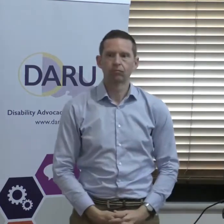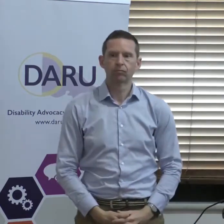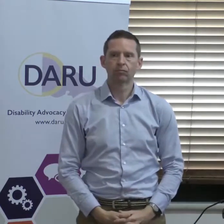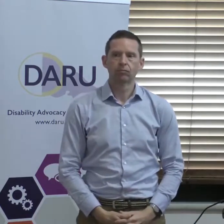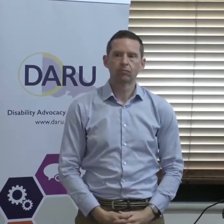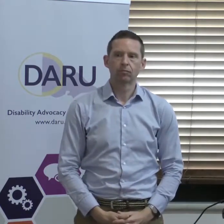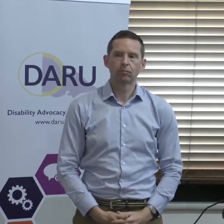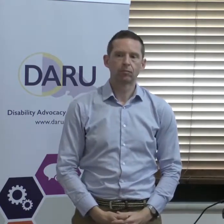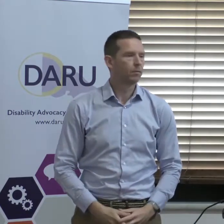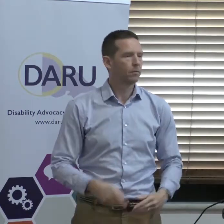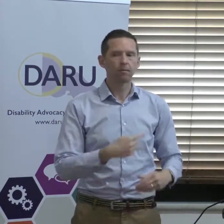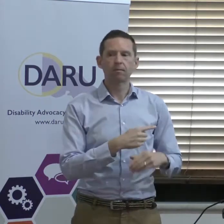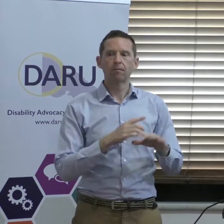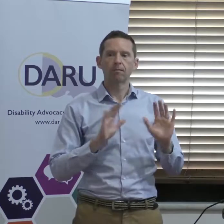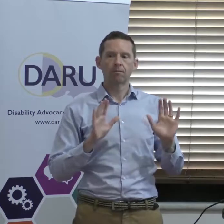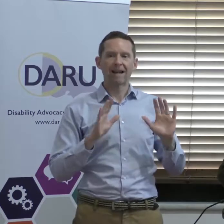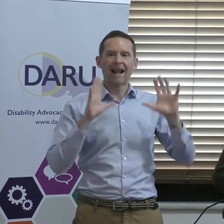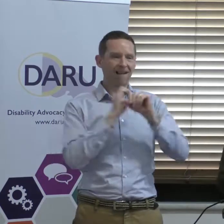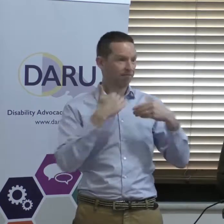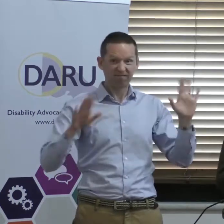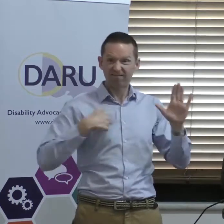That's pretty much it actually. I can go home now.